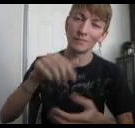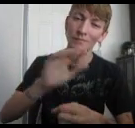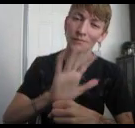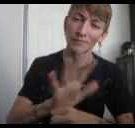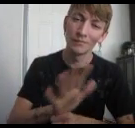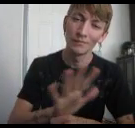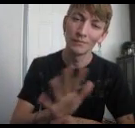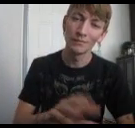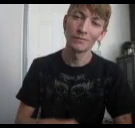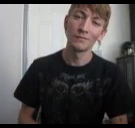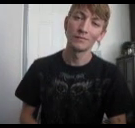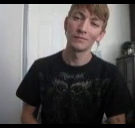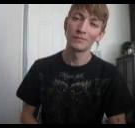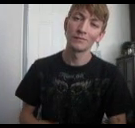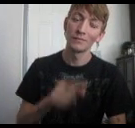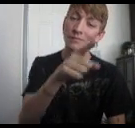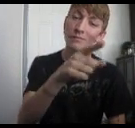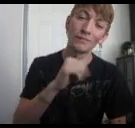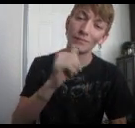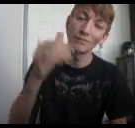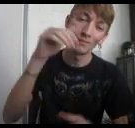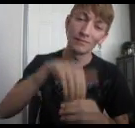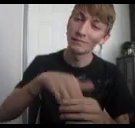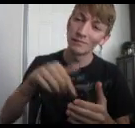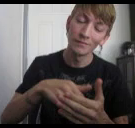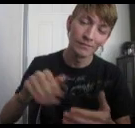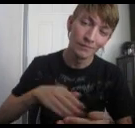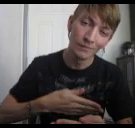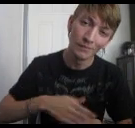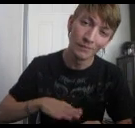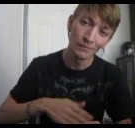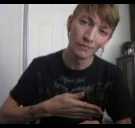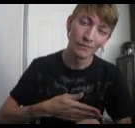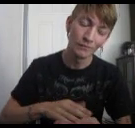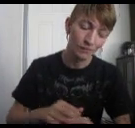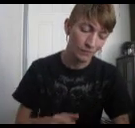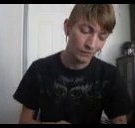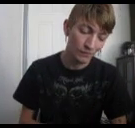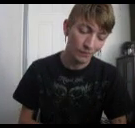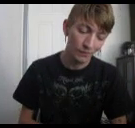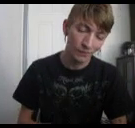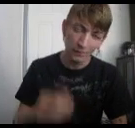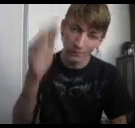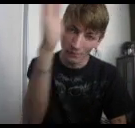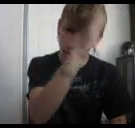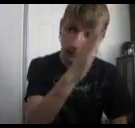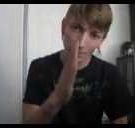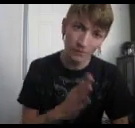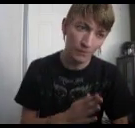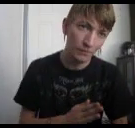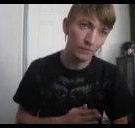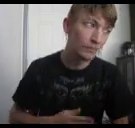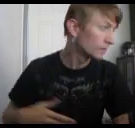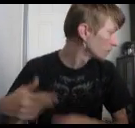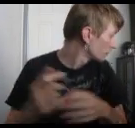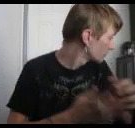this movie You're not in this song Never could